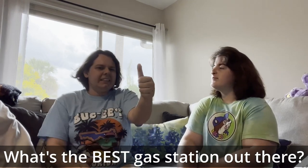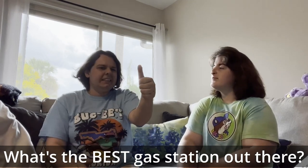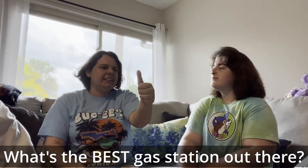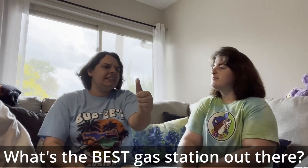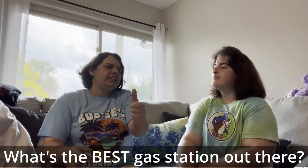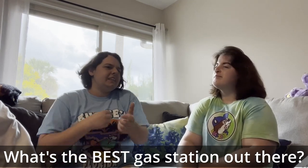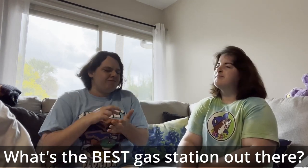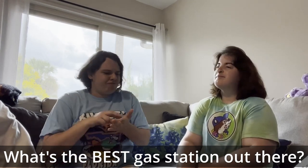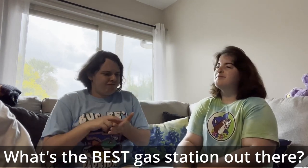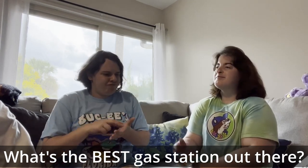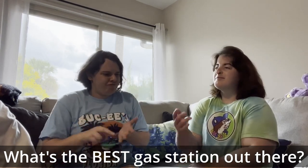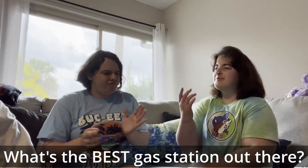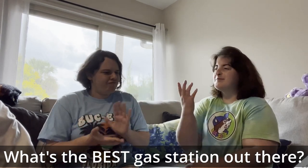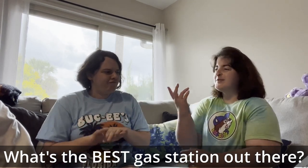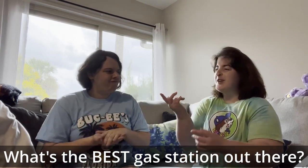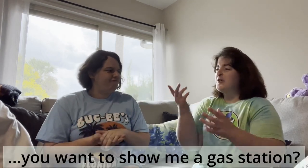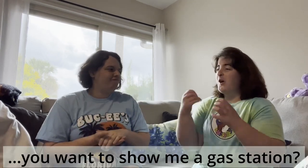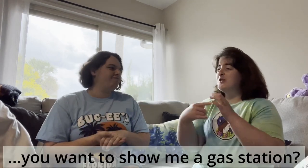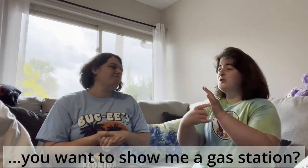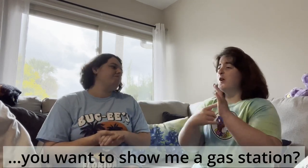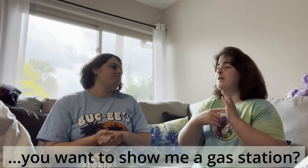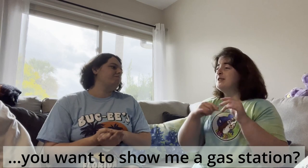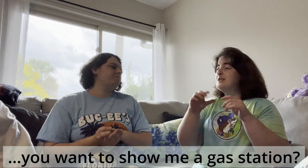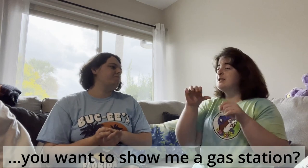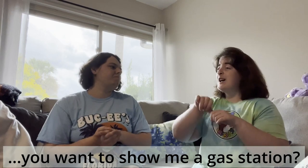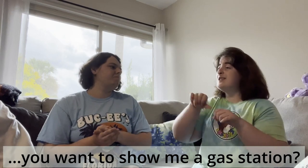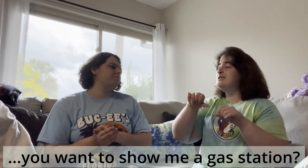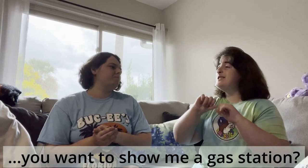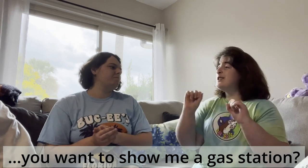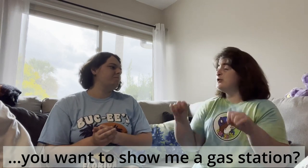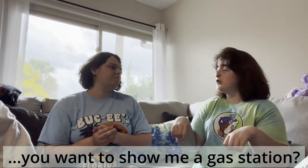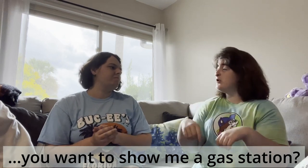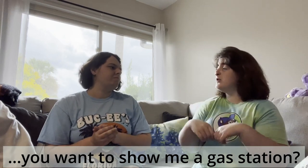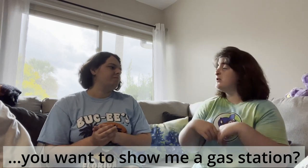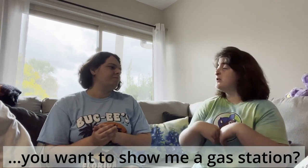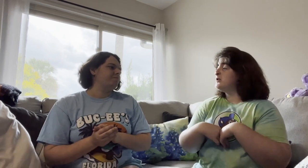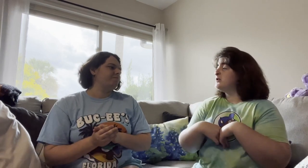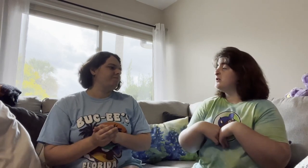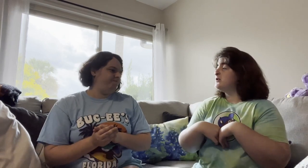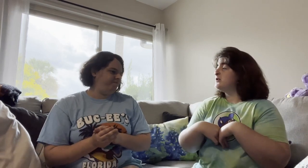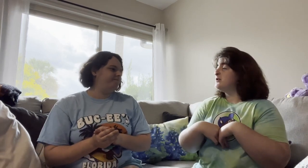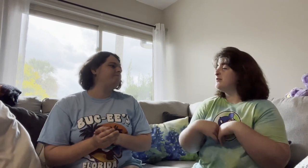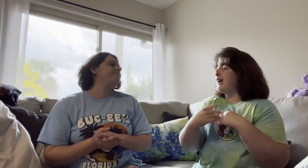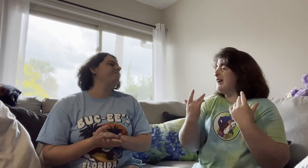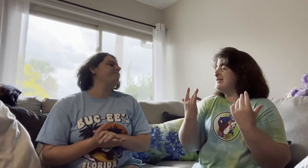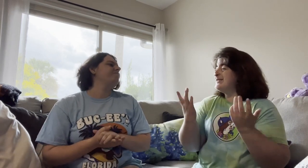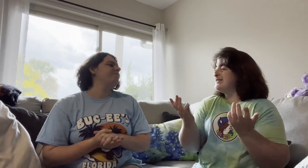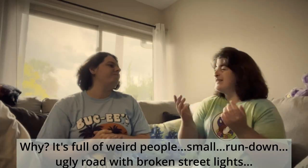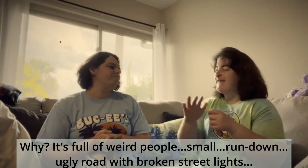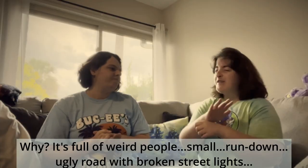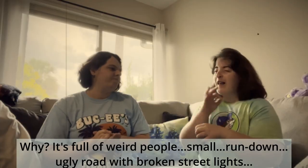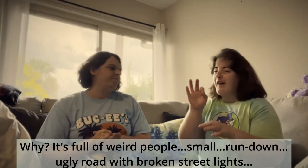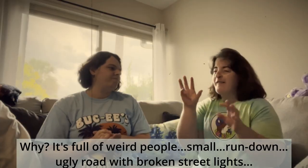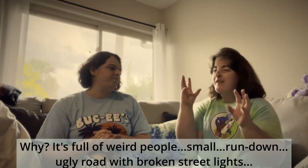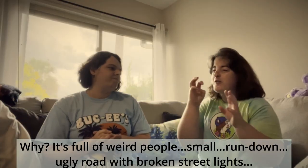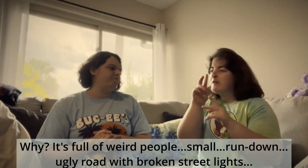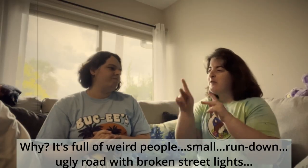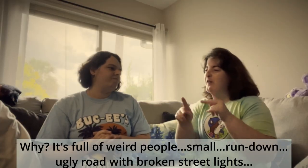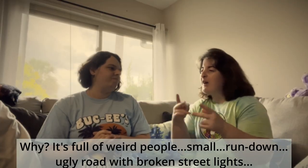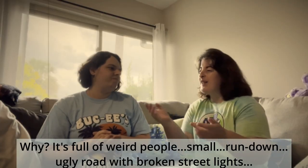that... Oh, so I guess that was good. I feel like I've been supposed